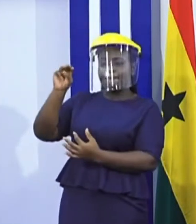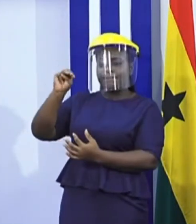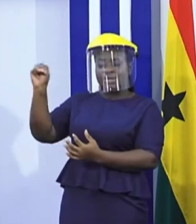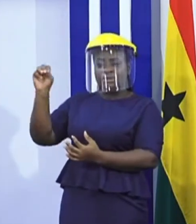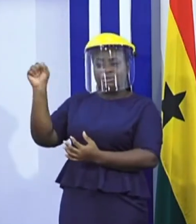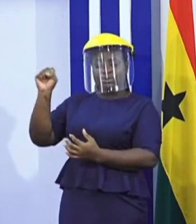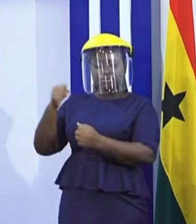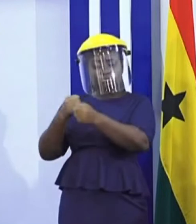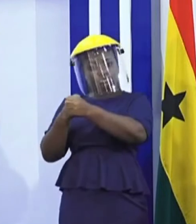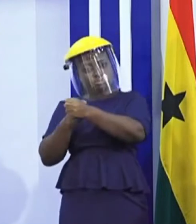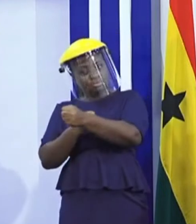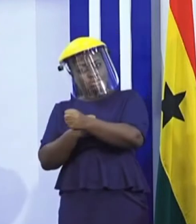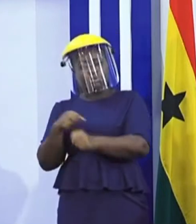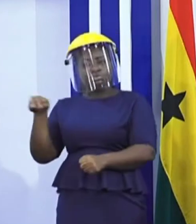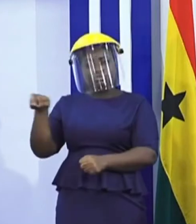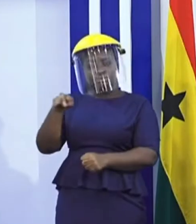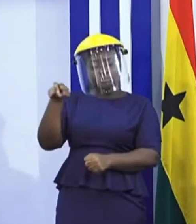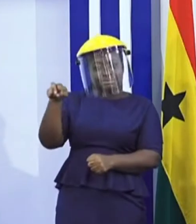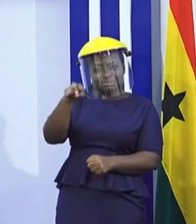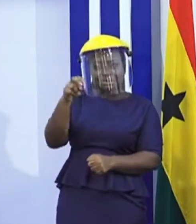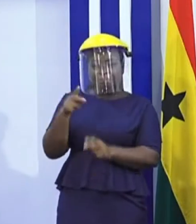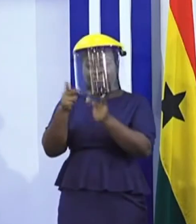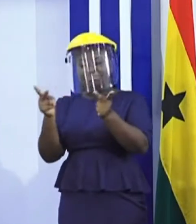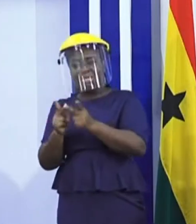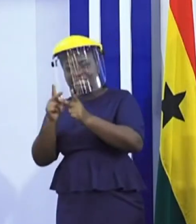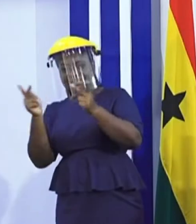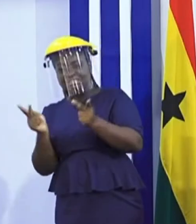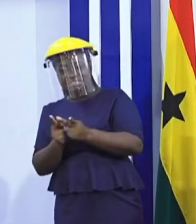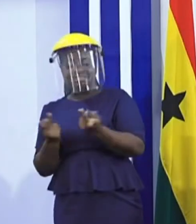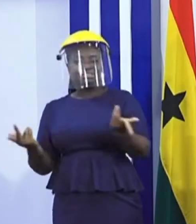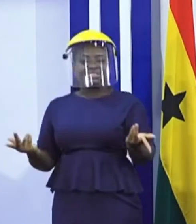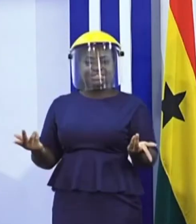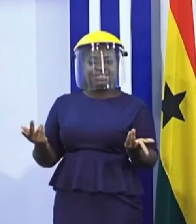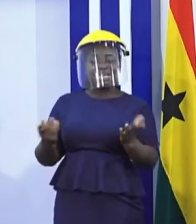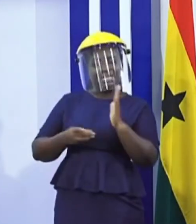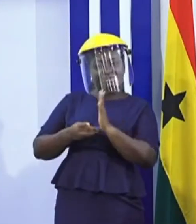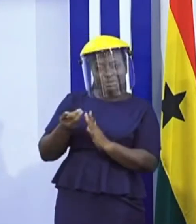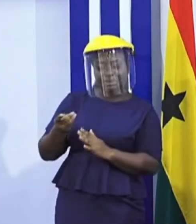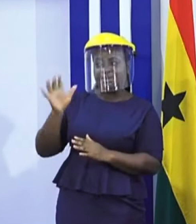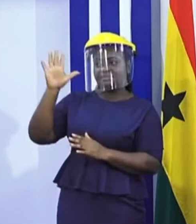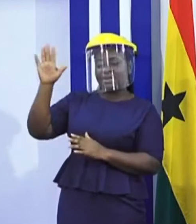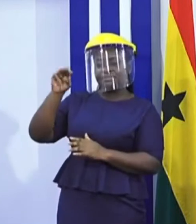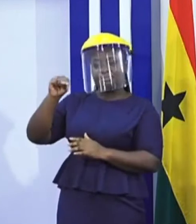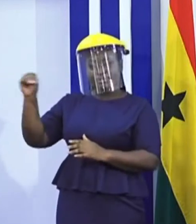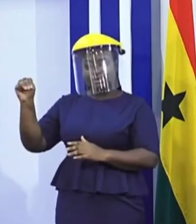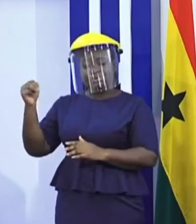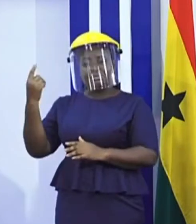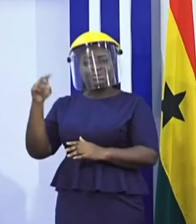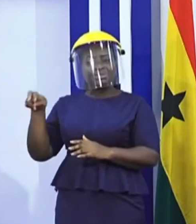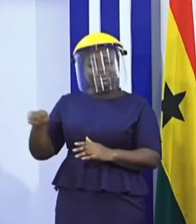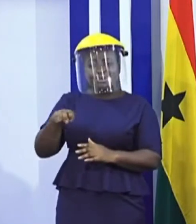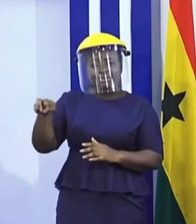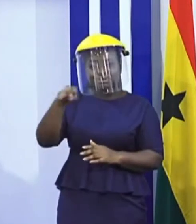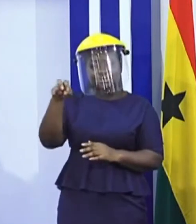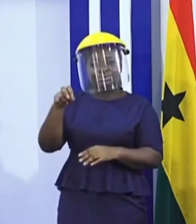to support tourism sites and destinations development and around 5 million dollars for tourism